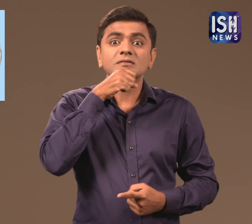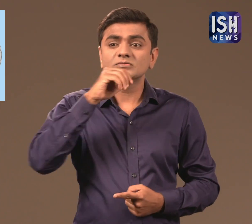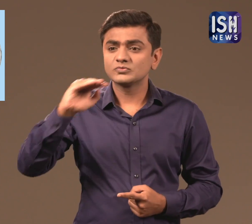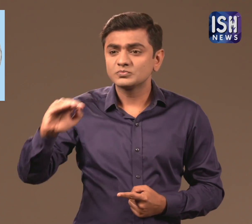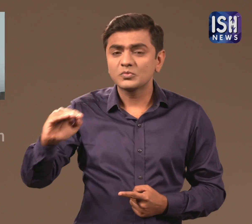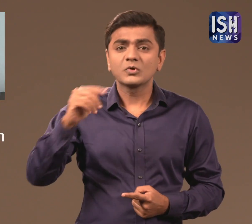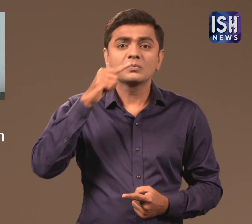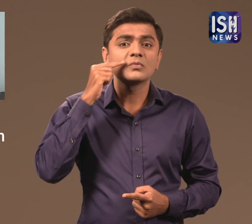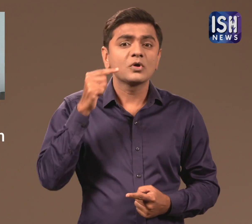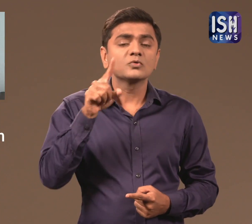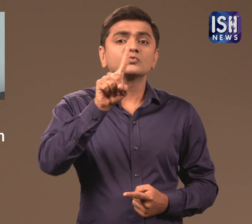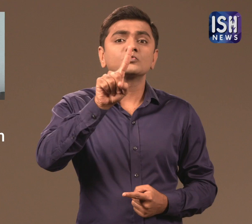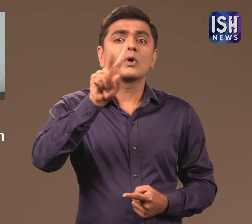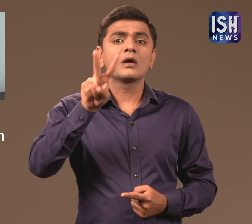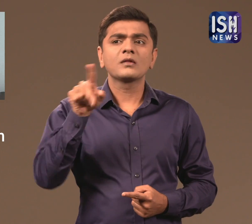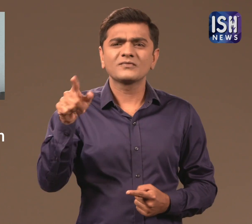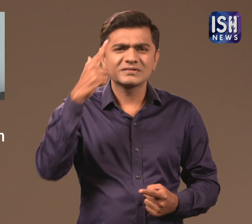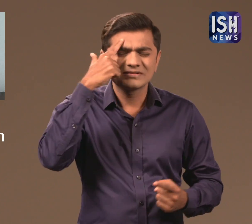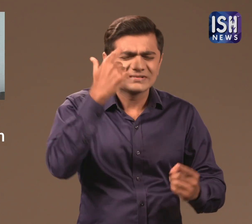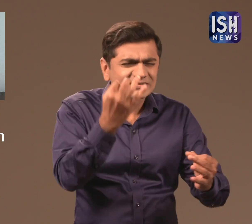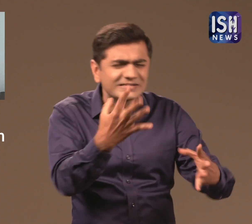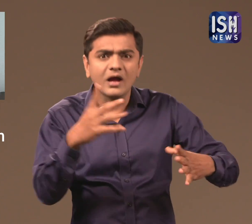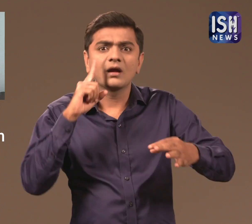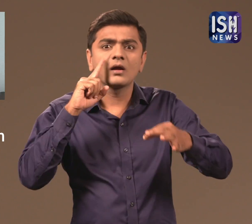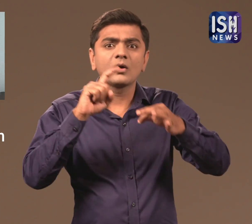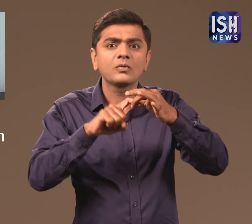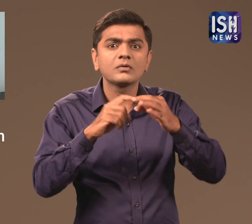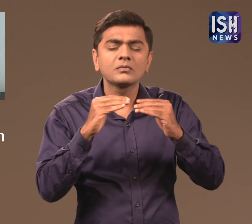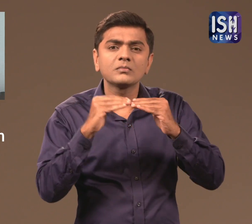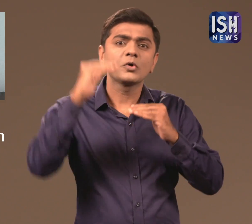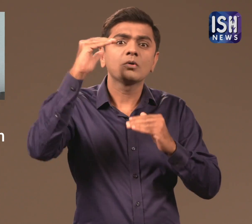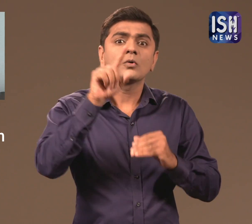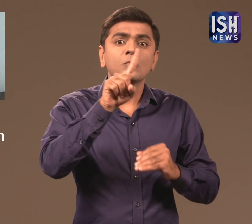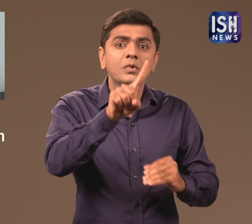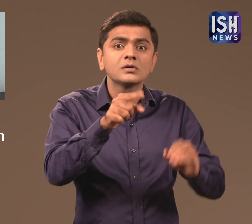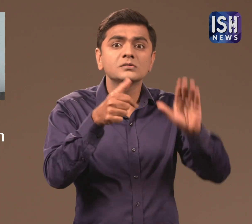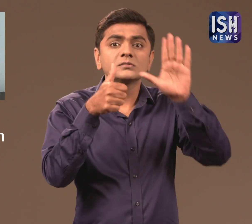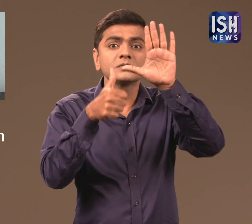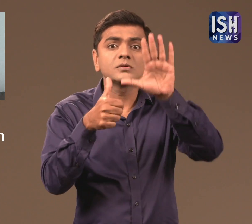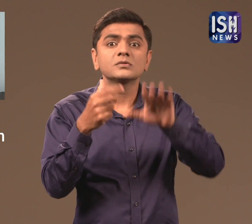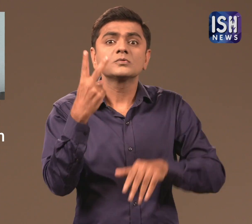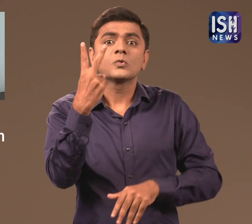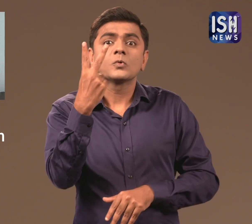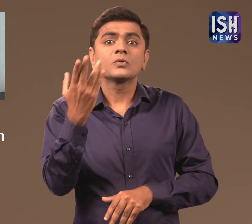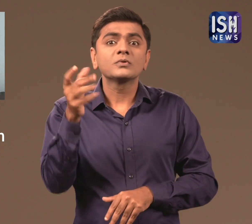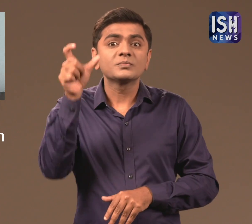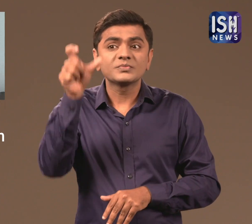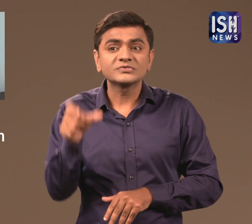In Lancashire United Kingdom, a 12-year-old boy scored 162 in an IQ test.